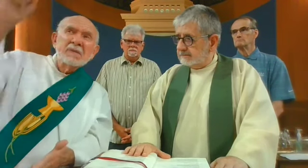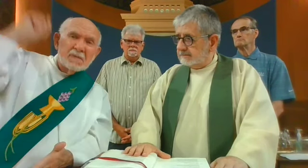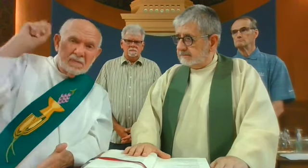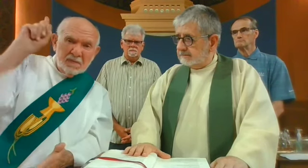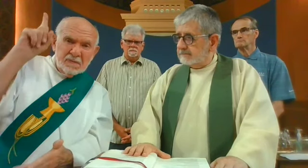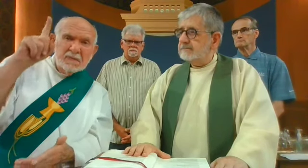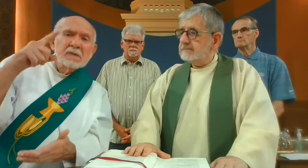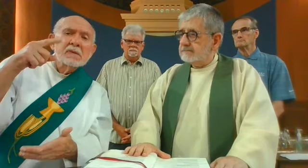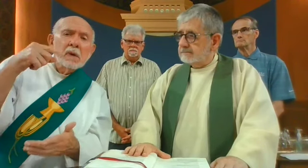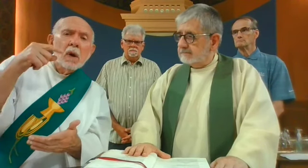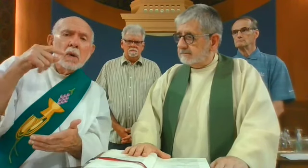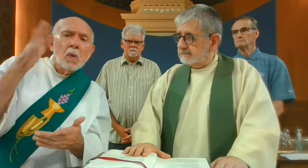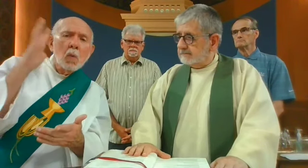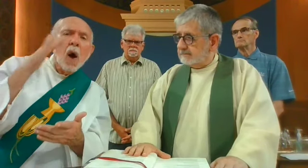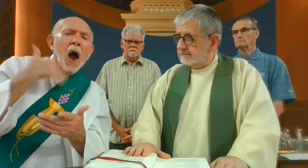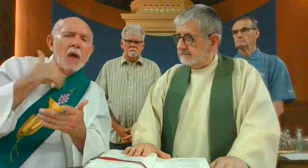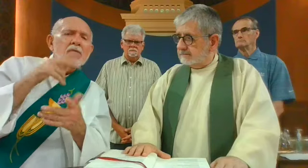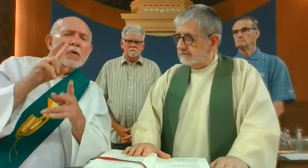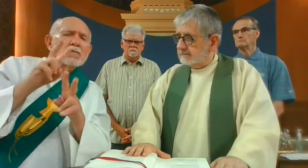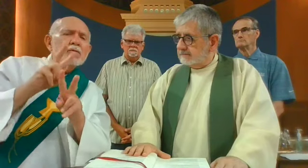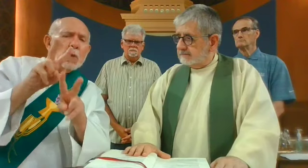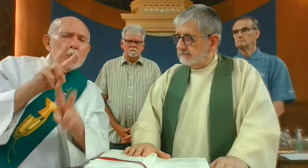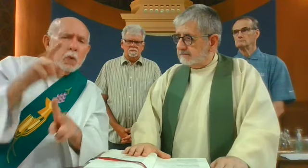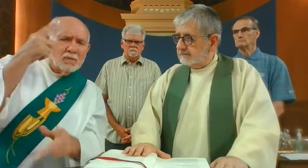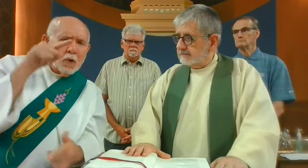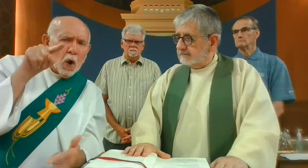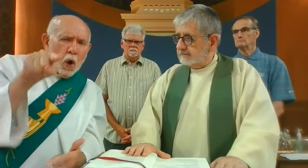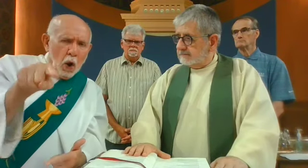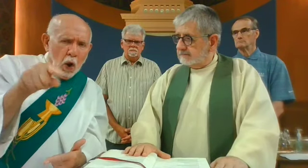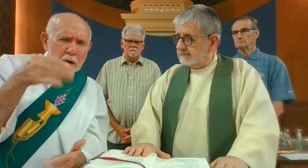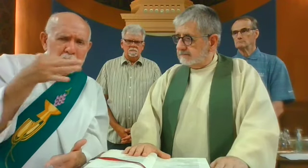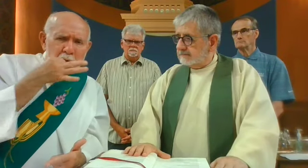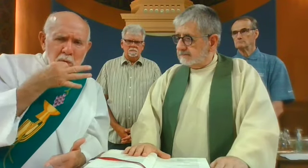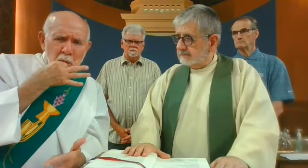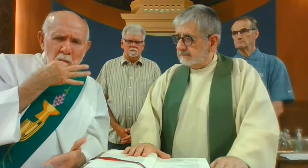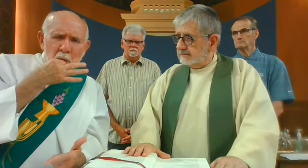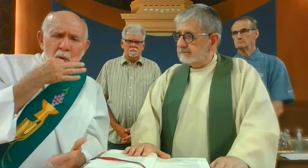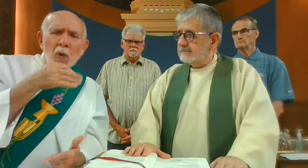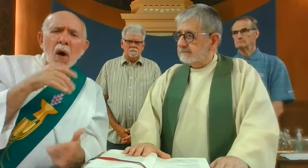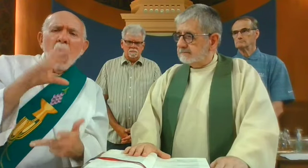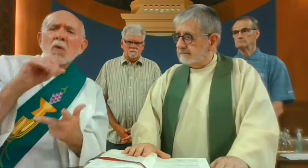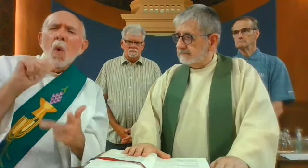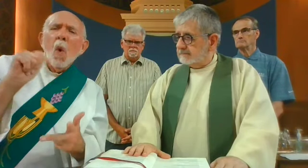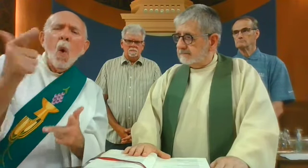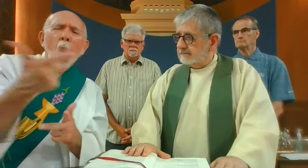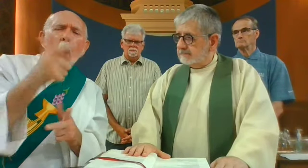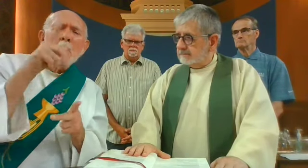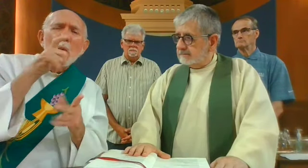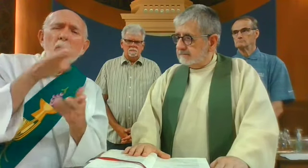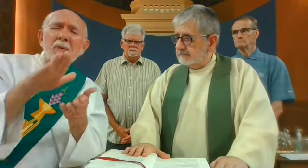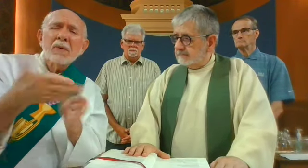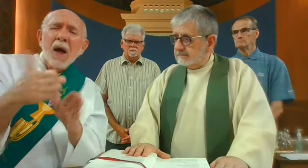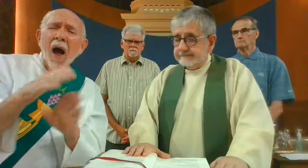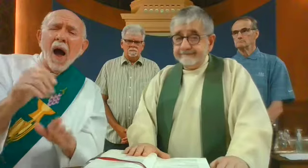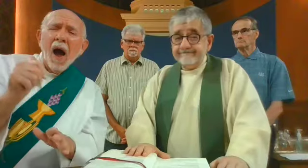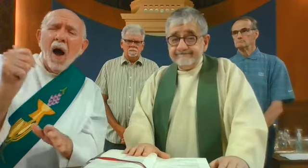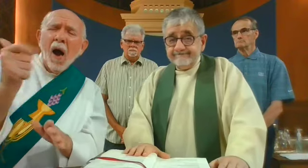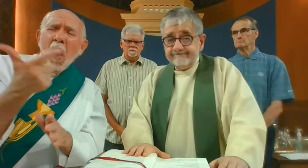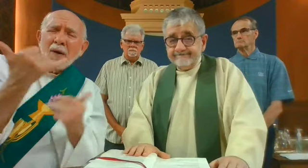who died a week ago, and we will have a funeral for her soon. And for all